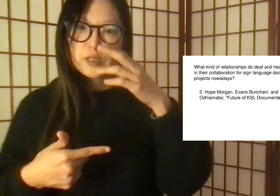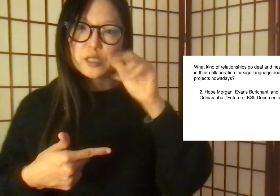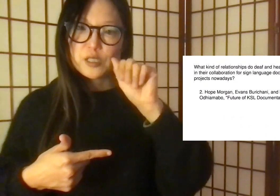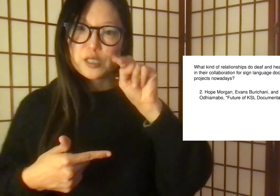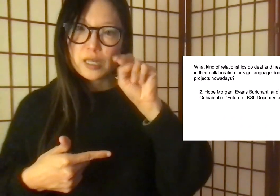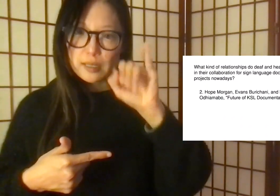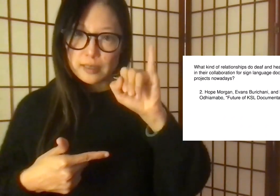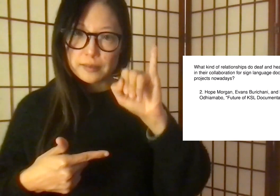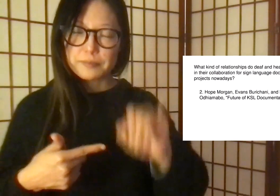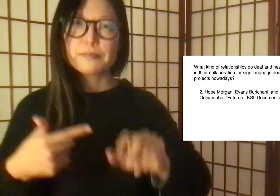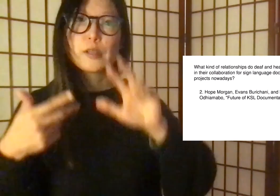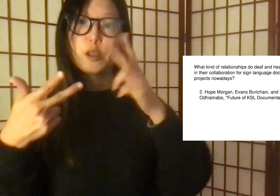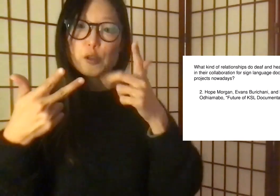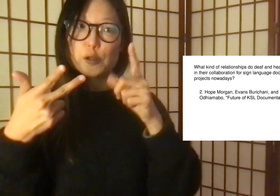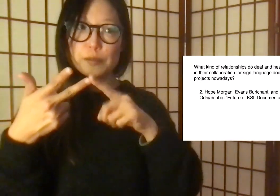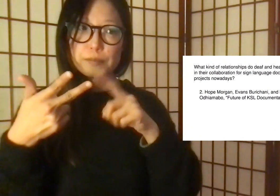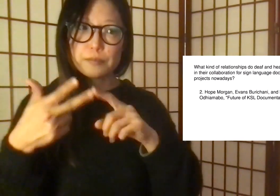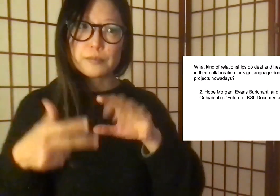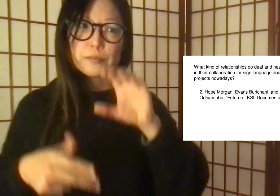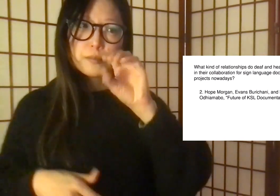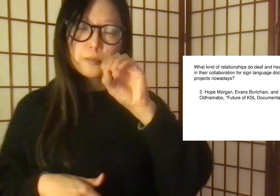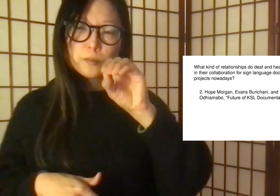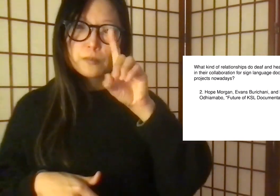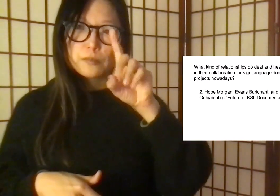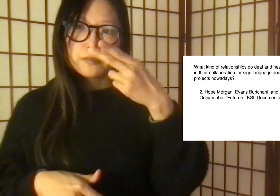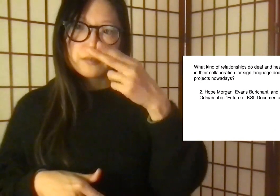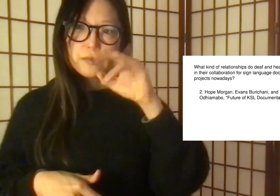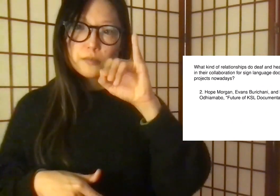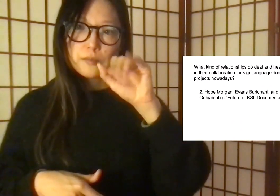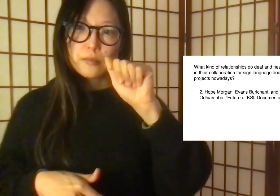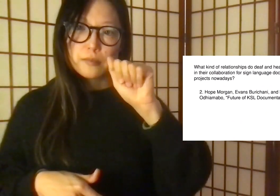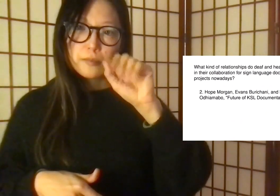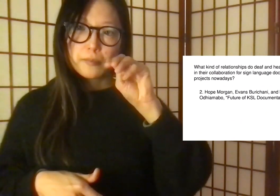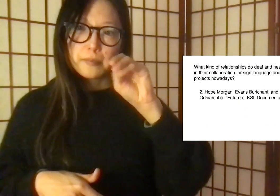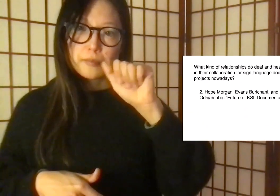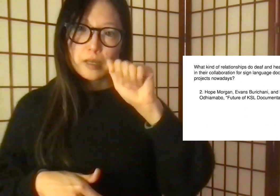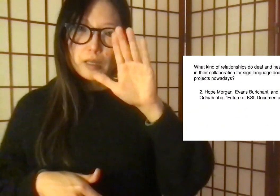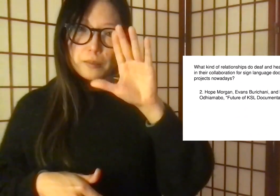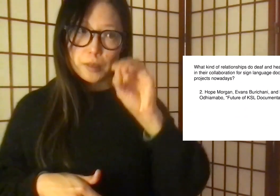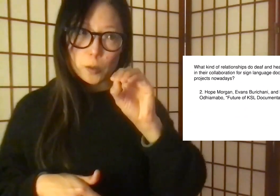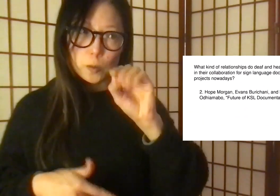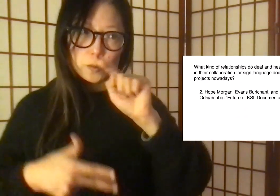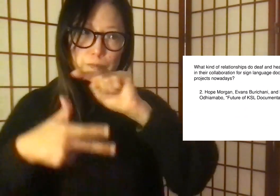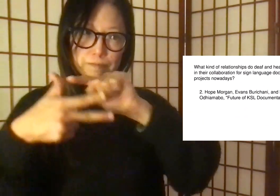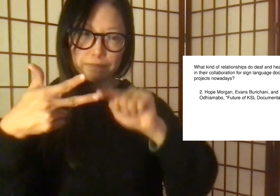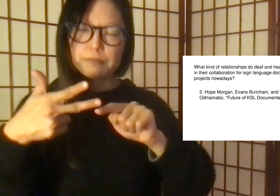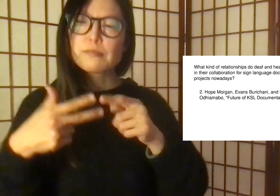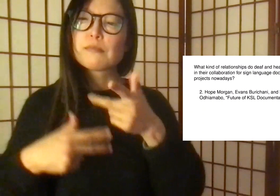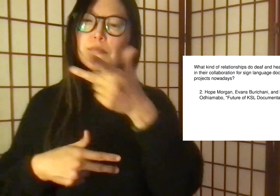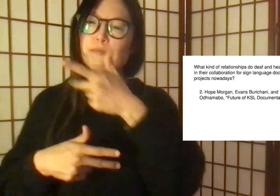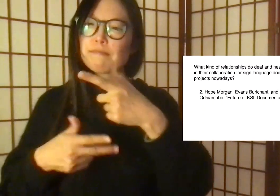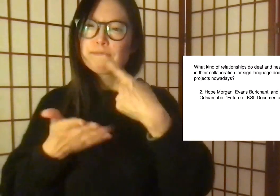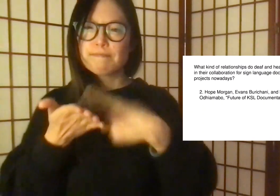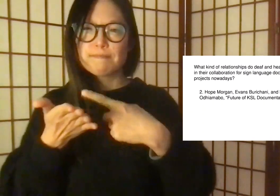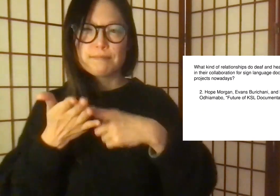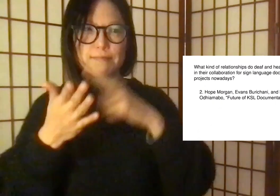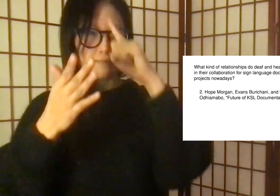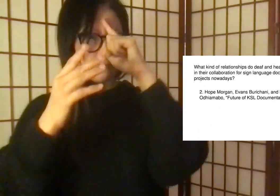In the second group, this group has also three members, Morgan, Burichani, and Odhiambo.